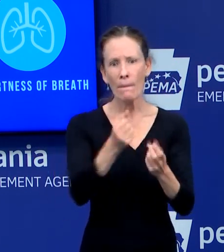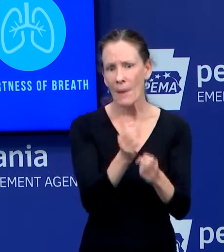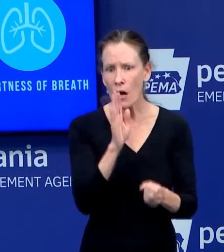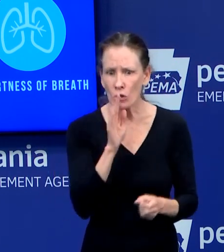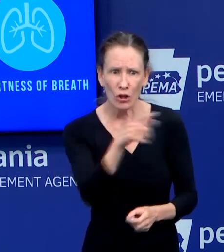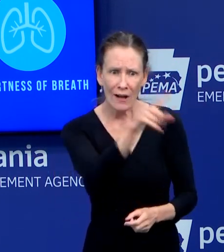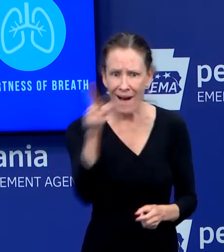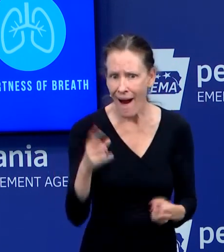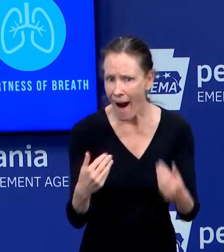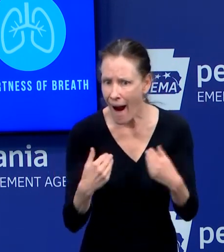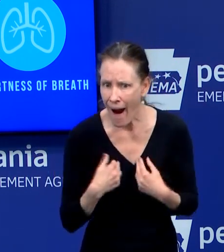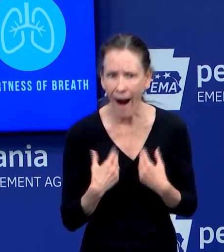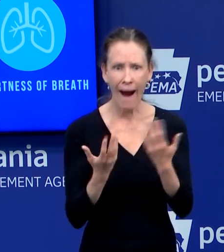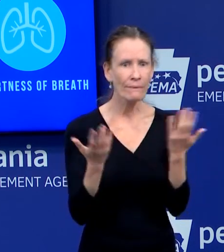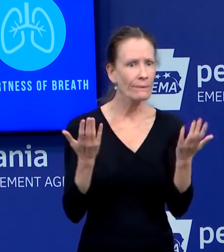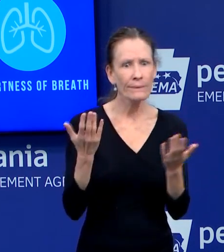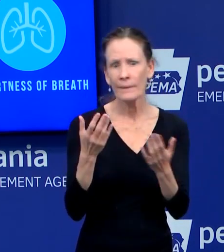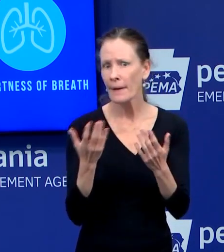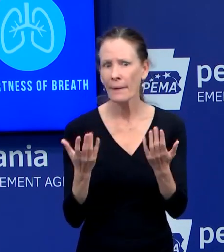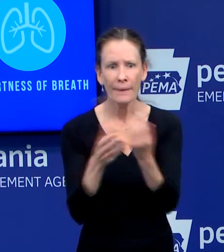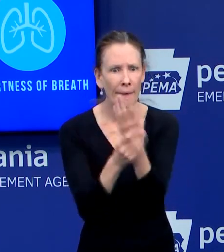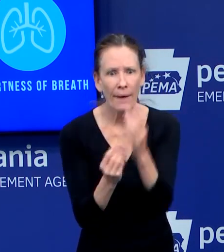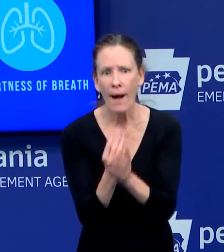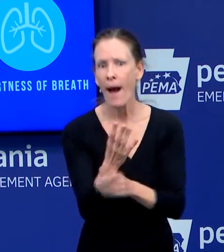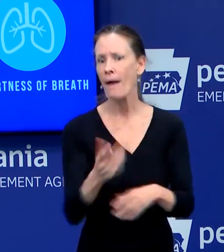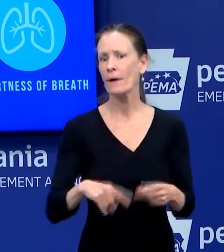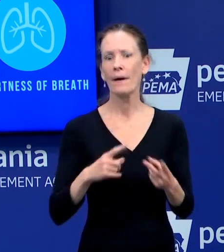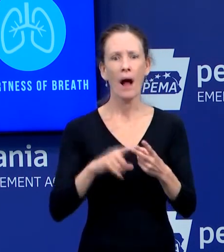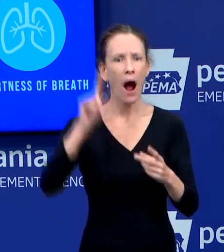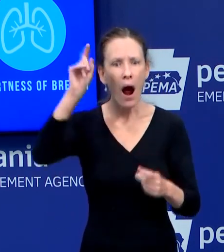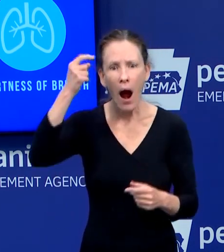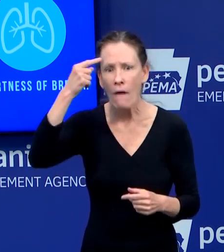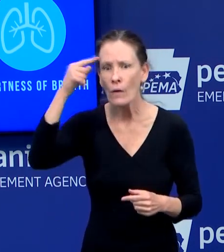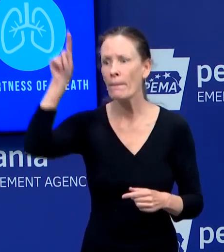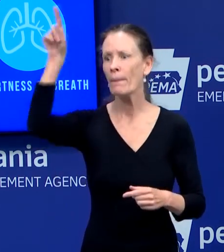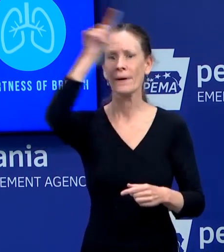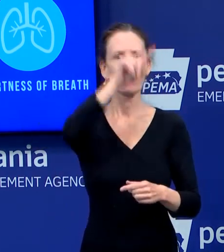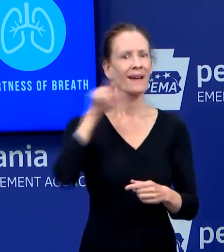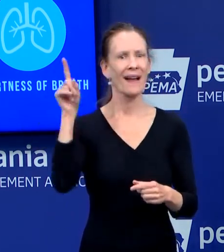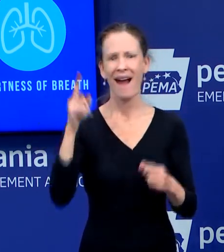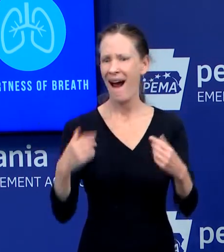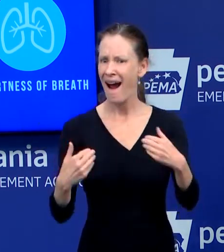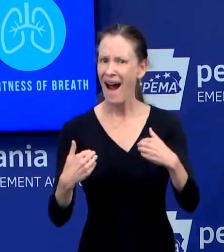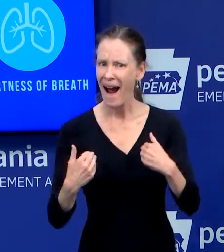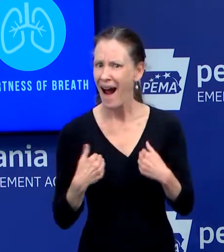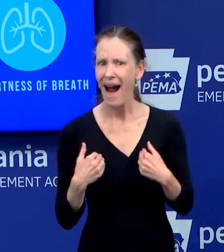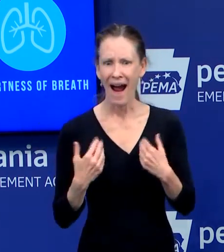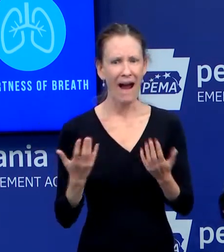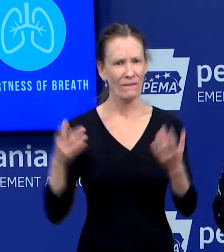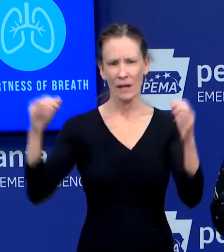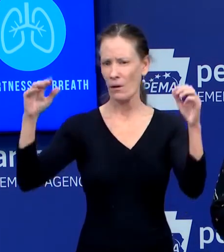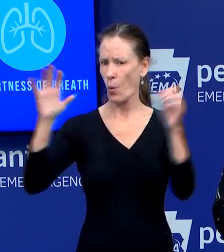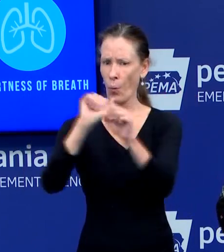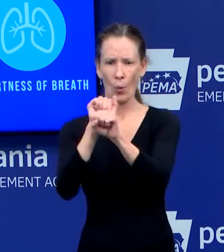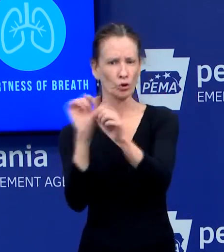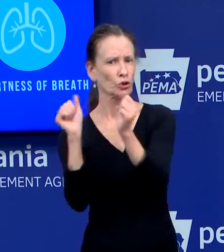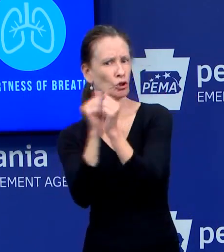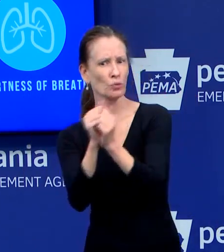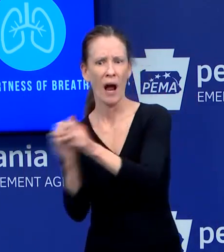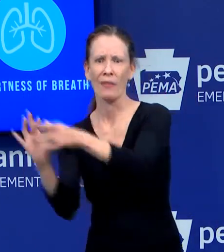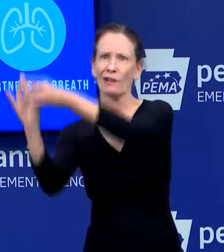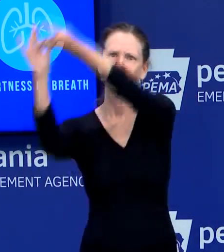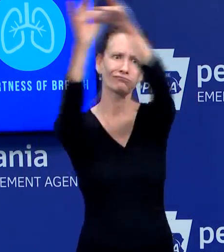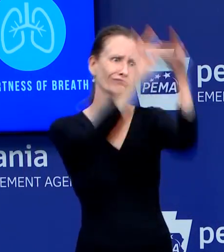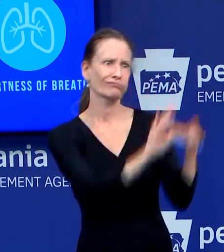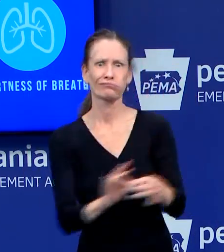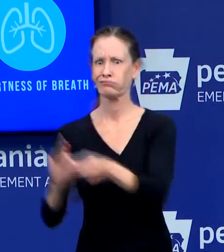but also the federal government is aware of where our stores stand and anything they can do to assist. So one final word. If an EMS